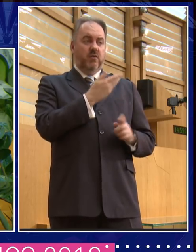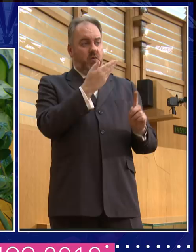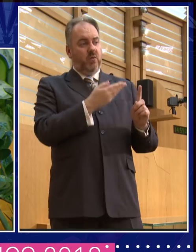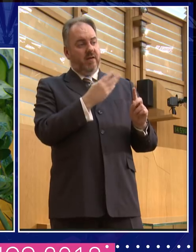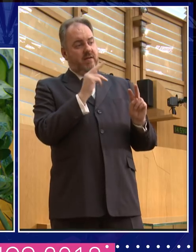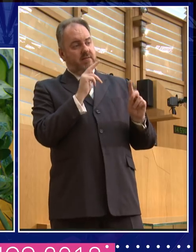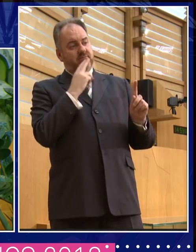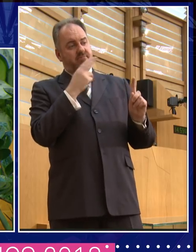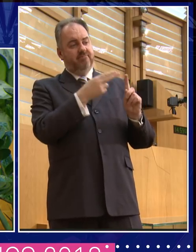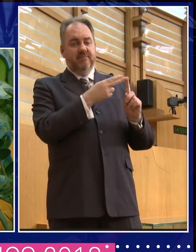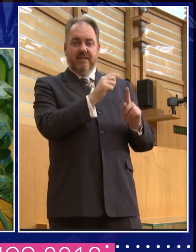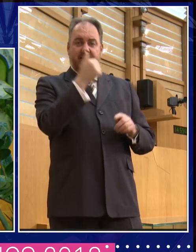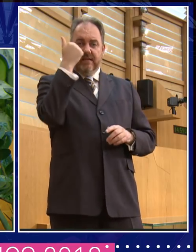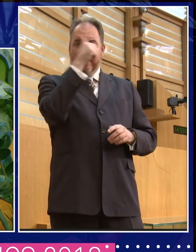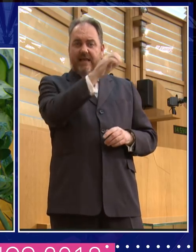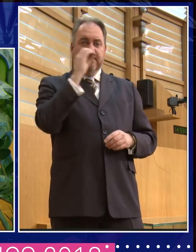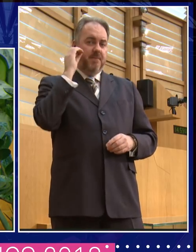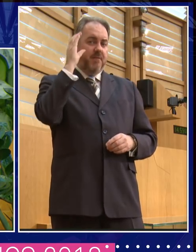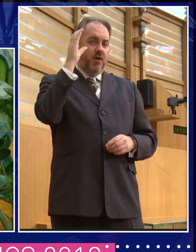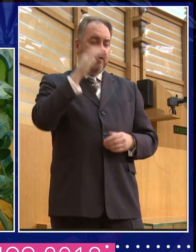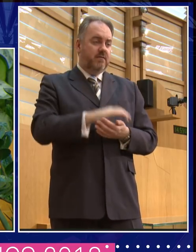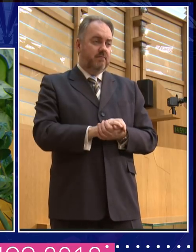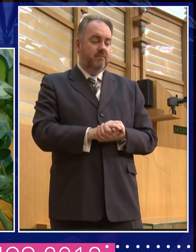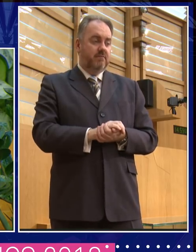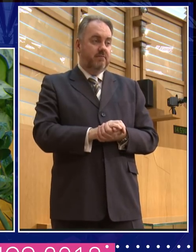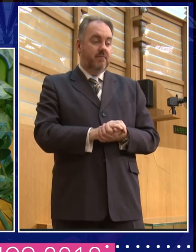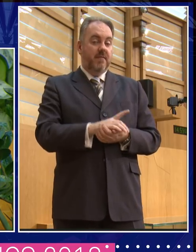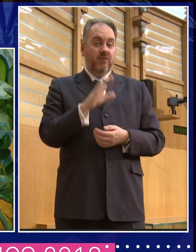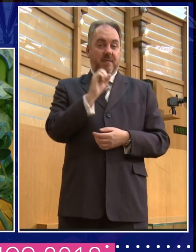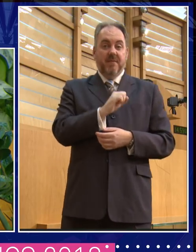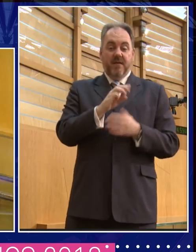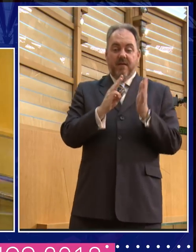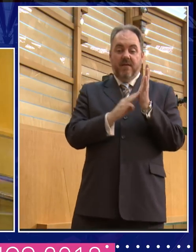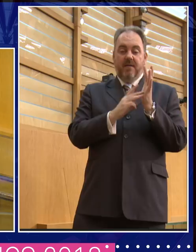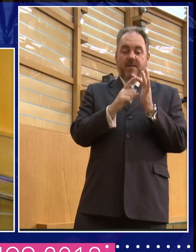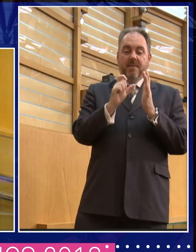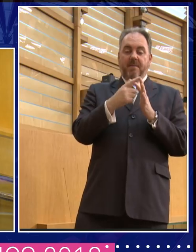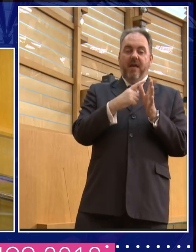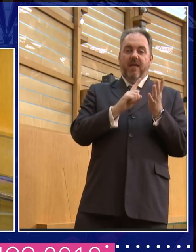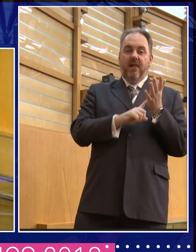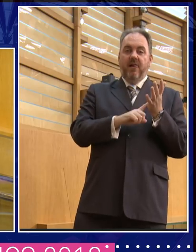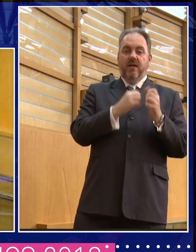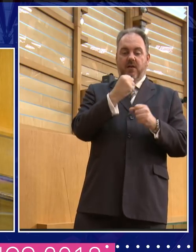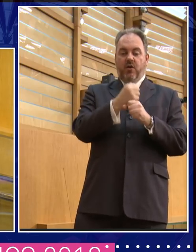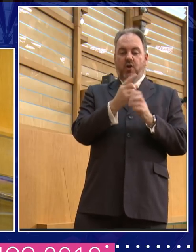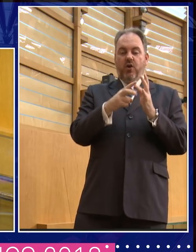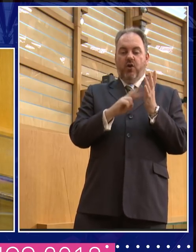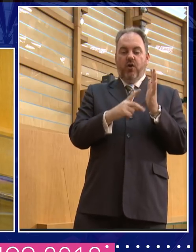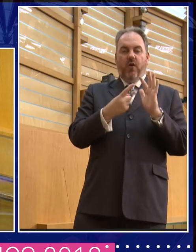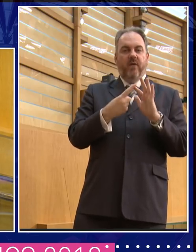but of course we're, we're in a period where, well, Michael Gove famously said that, you know, it's the, the British public don't want to hear any more experts. Thank